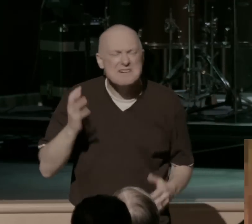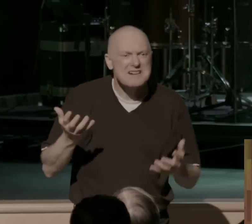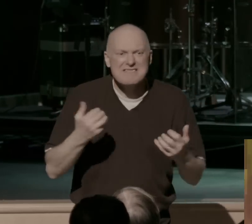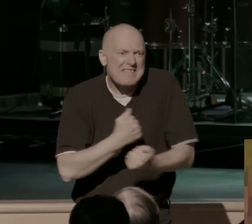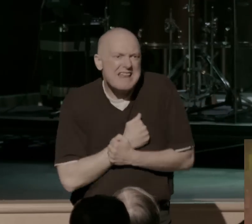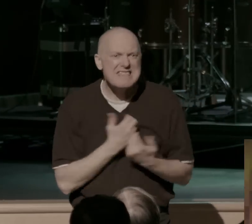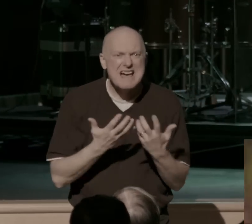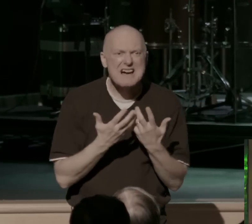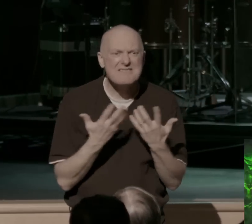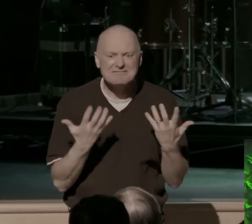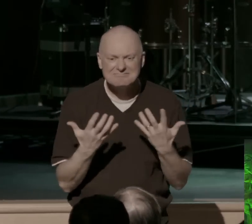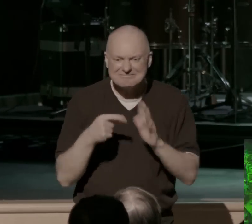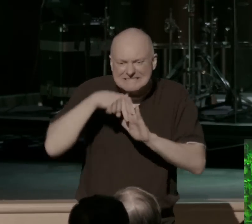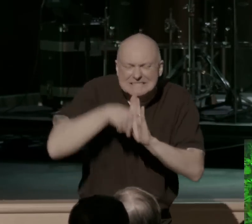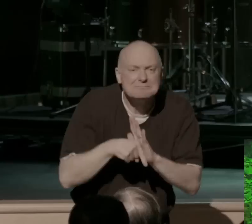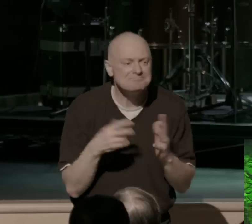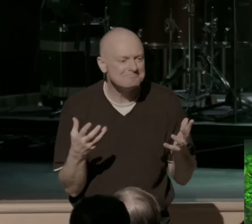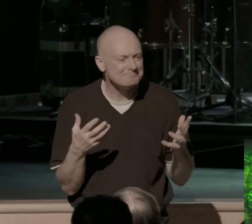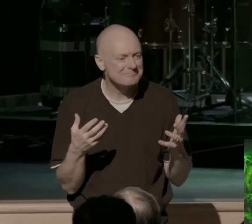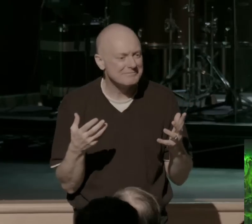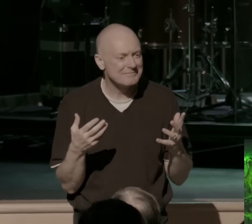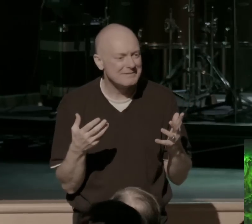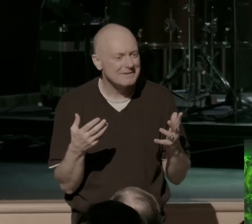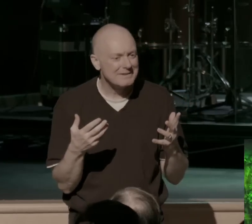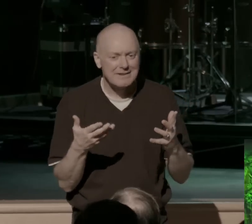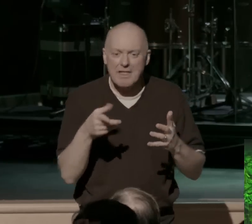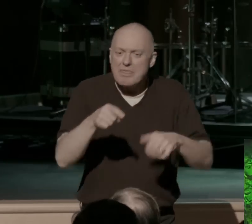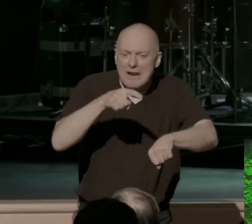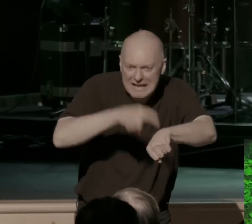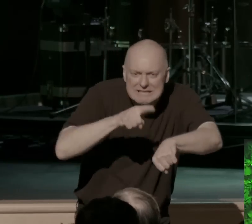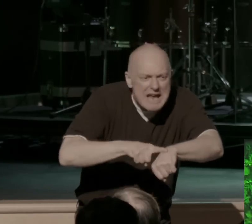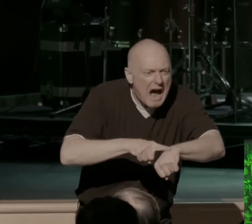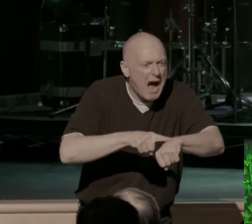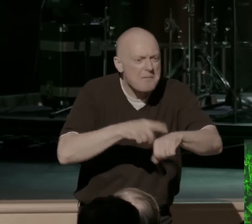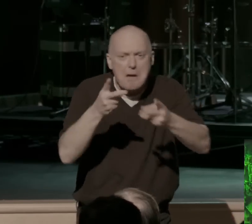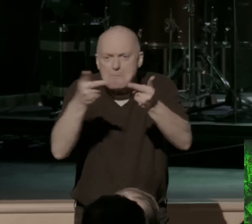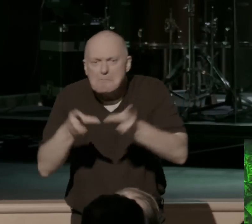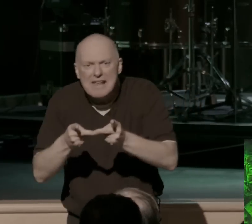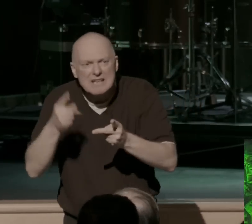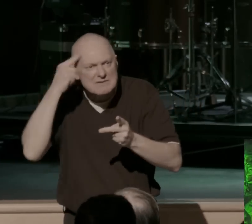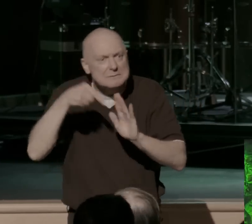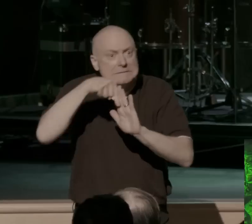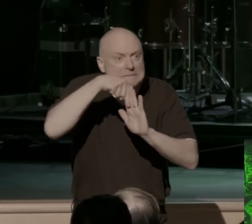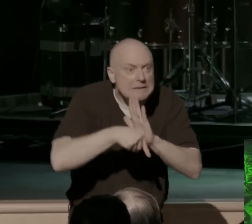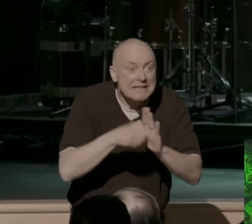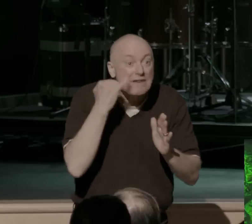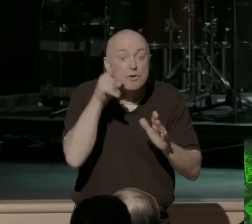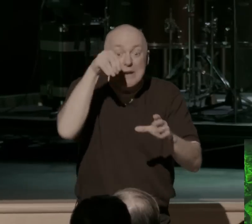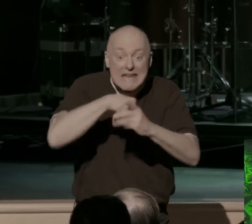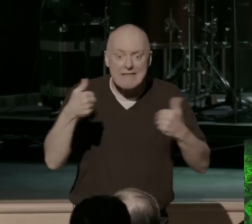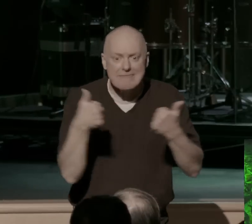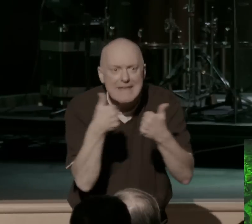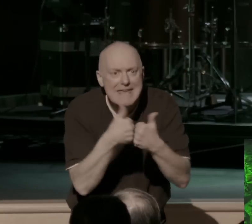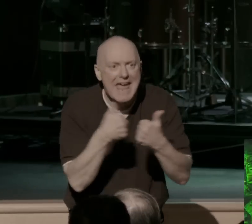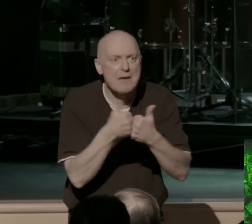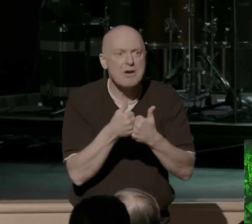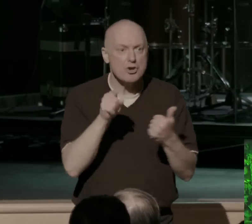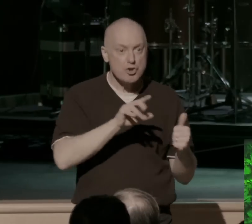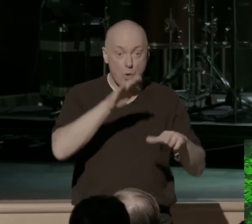They loved the intensity, and then there's a time, and there's a place for intensity, and if you're in the game, if you're actually going